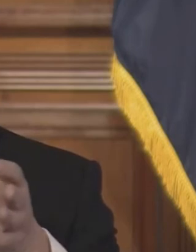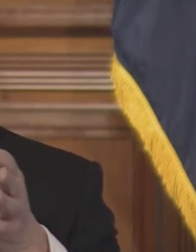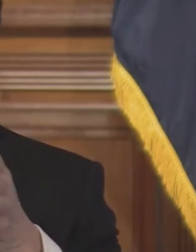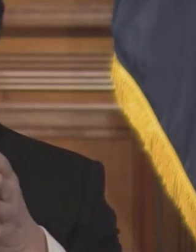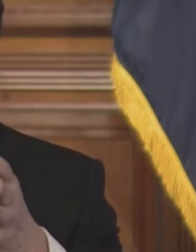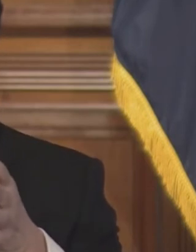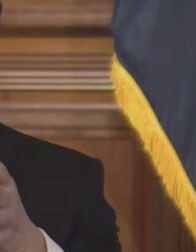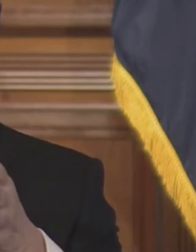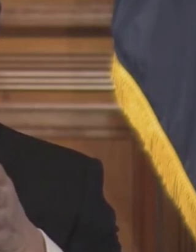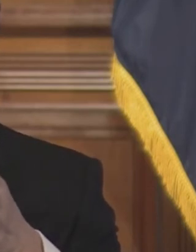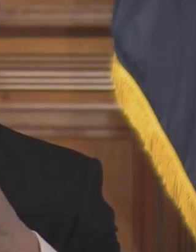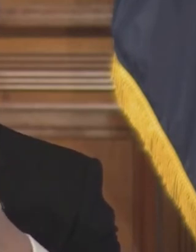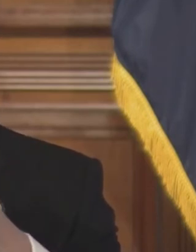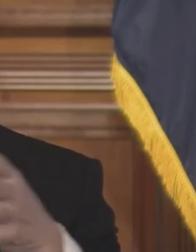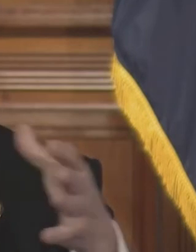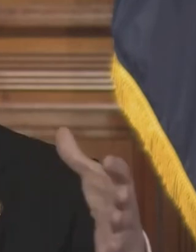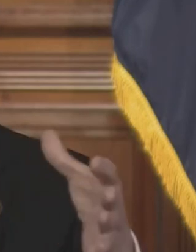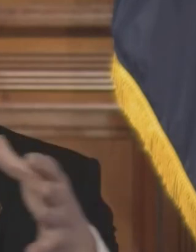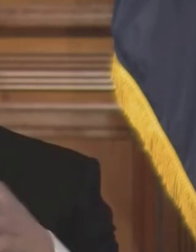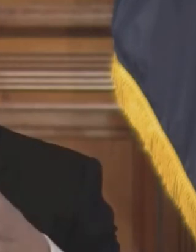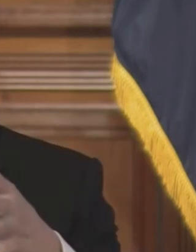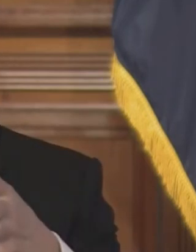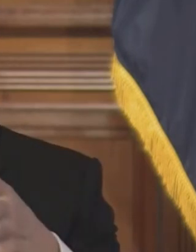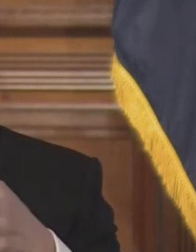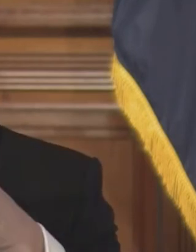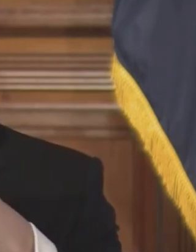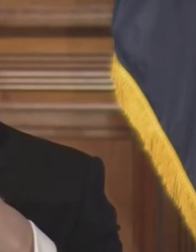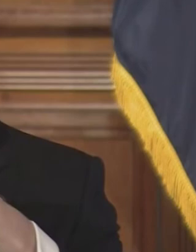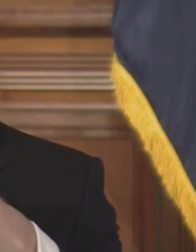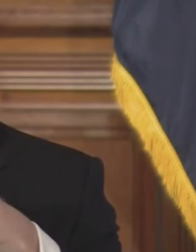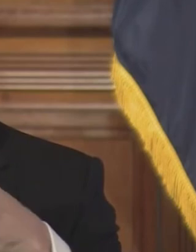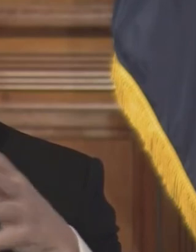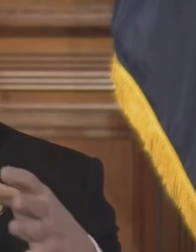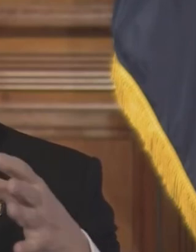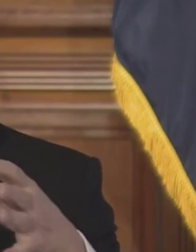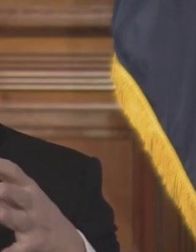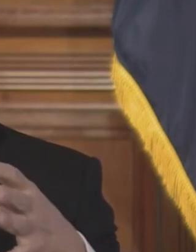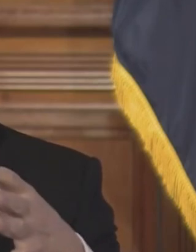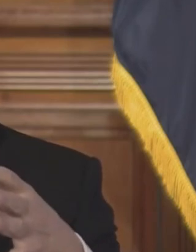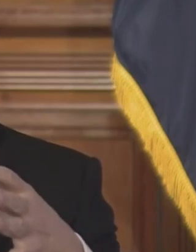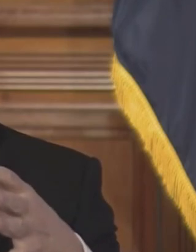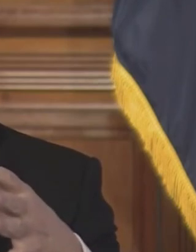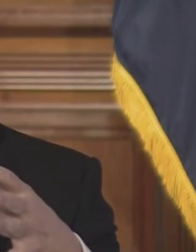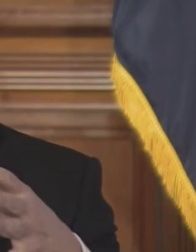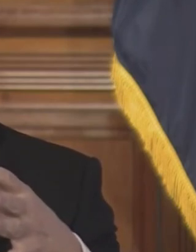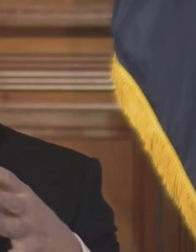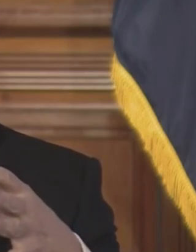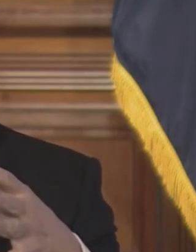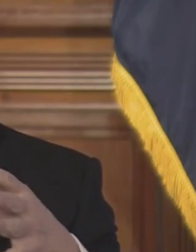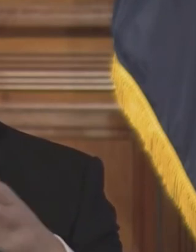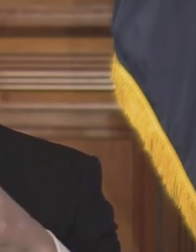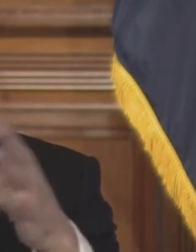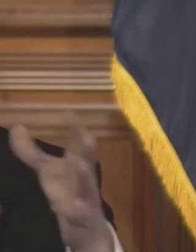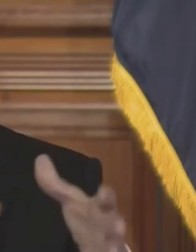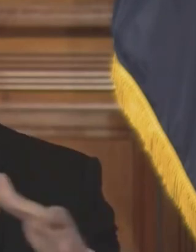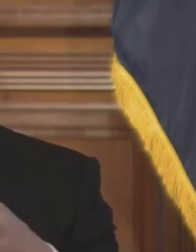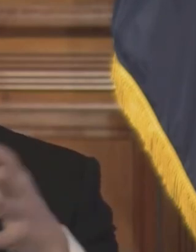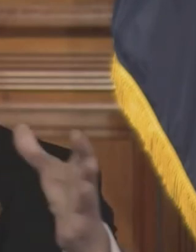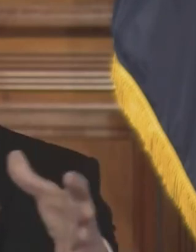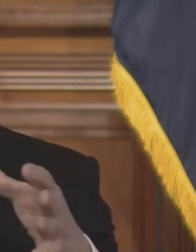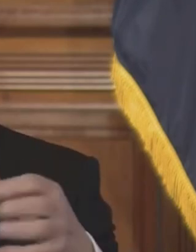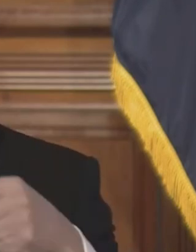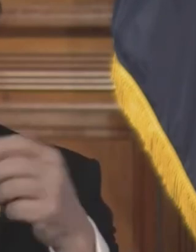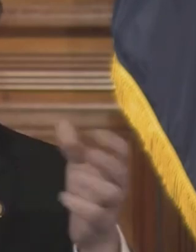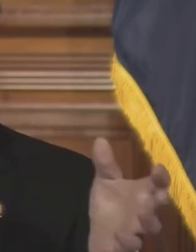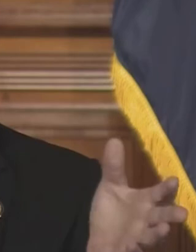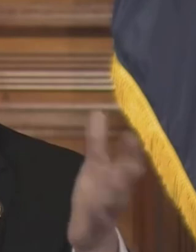fight. We'll coordinate everyone. This is a monumental undertaking. Who's going to do it? We're all going